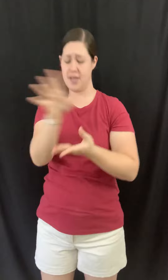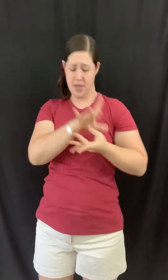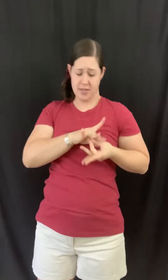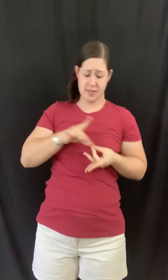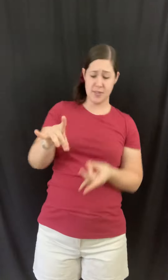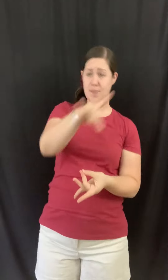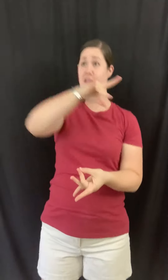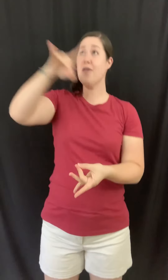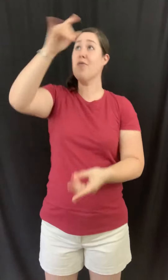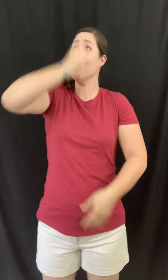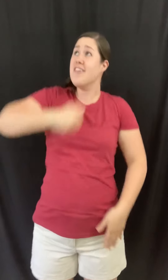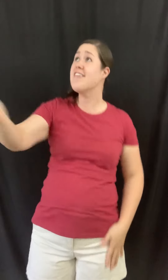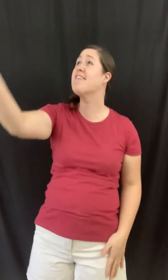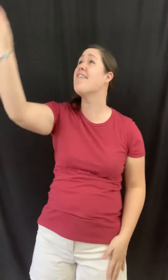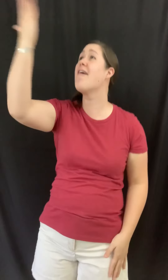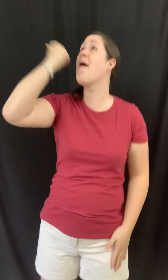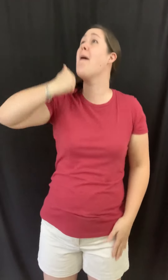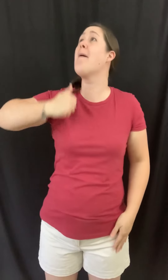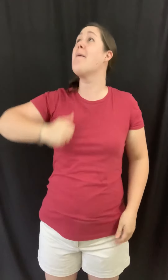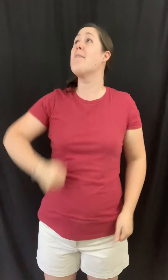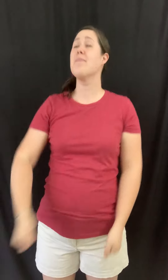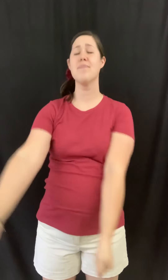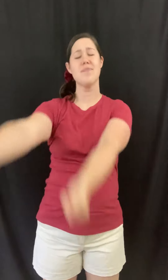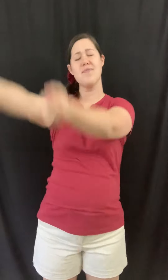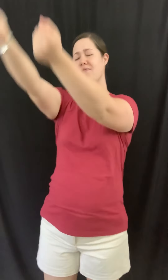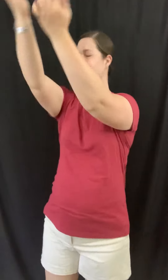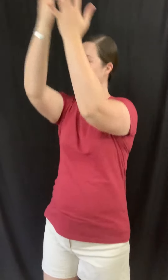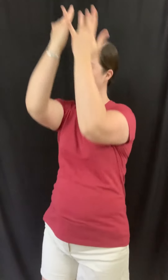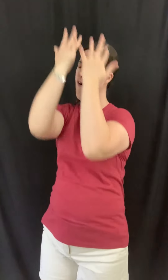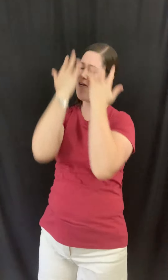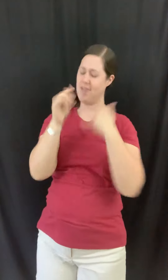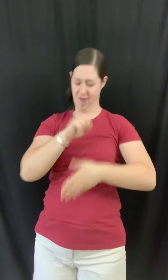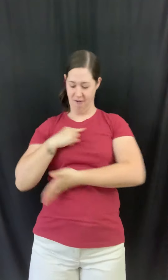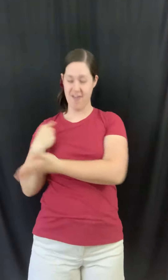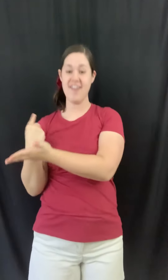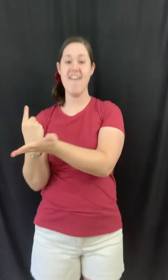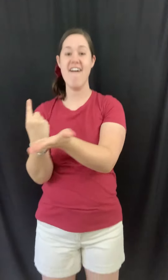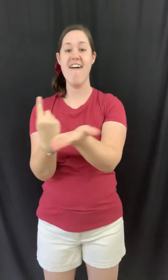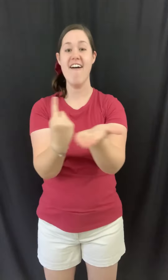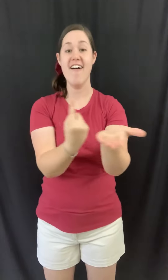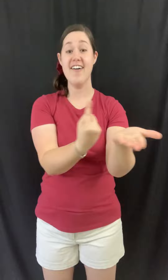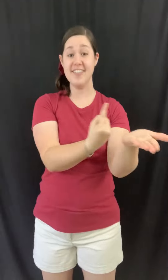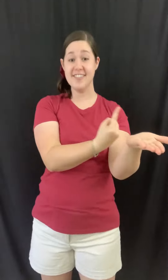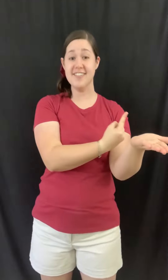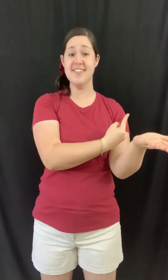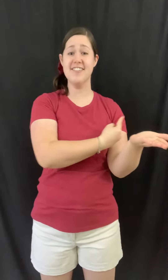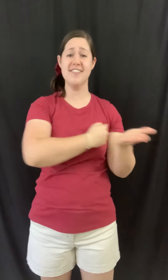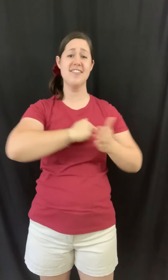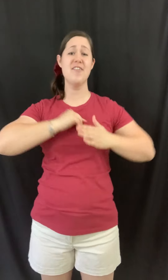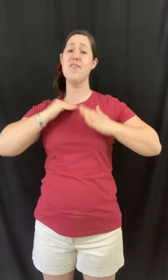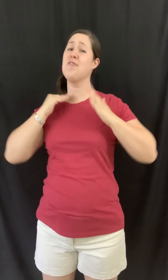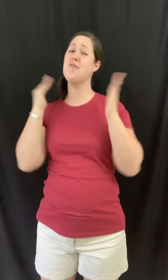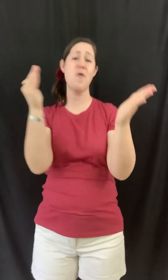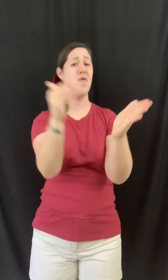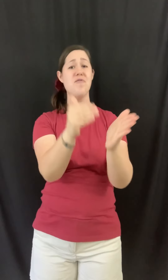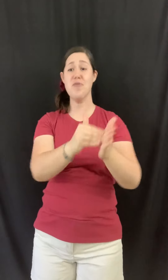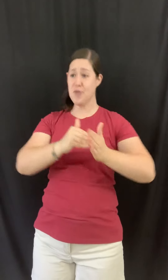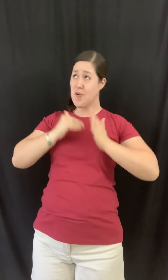Spirit, come And fall on us Over and